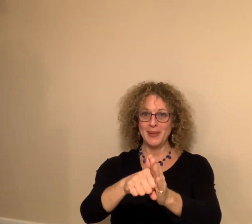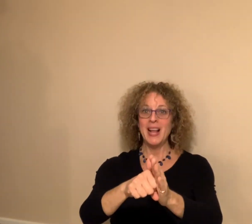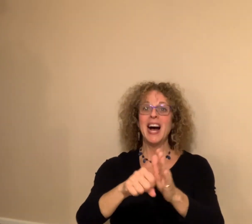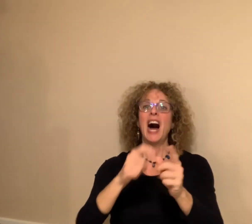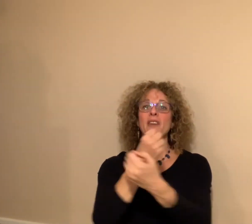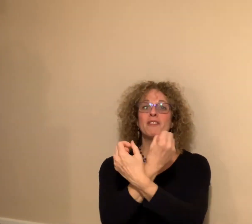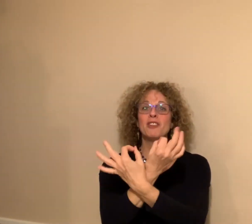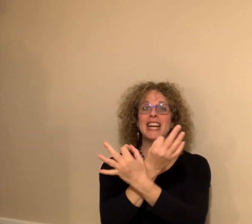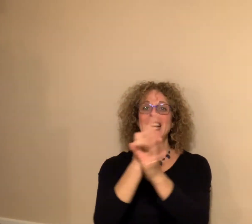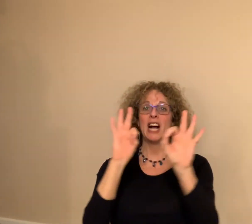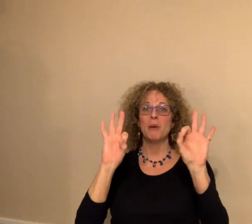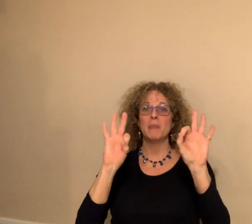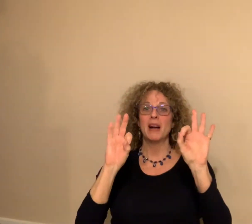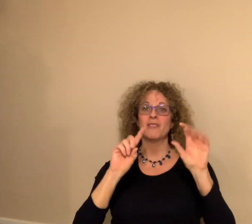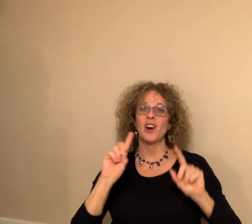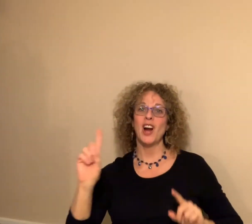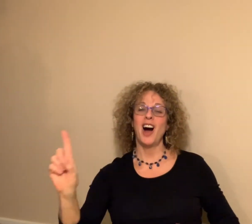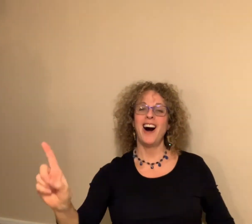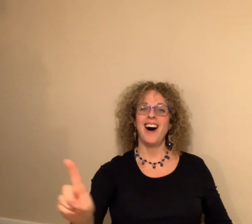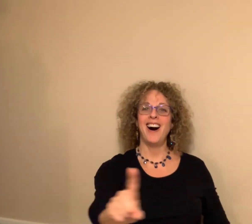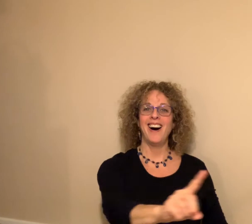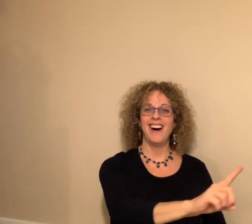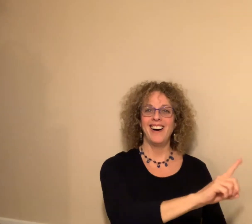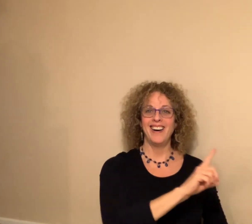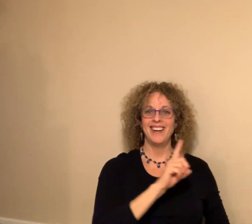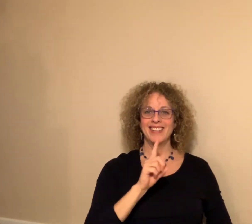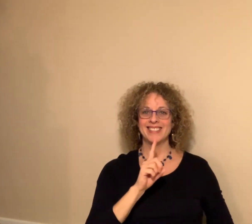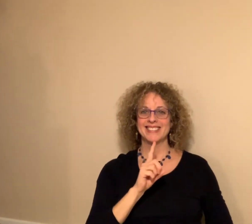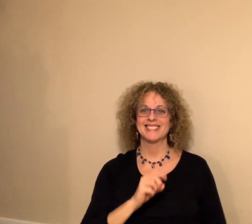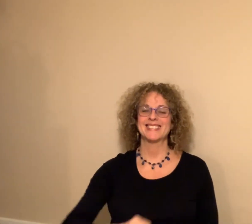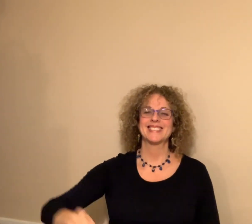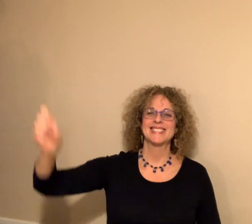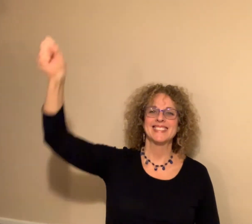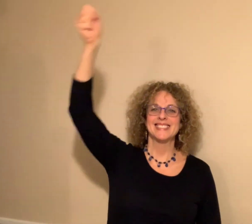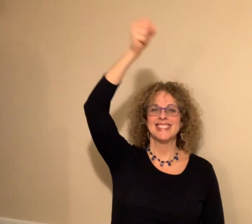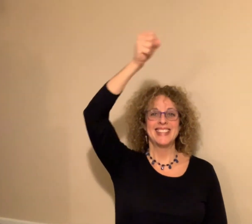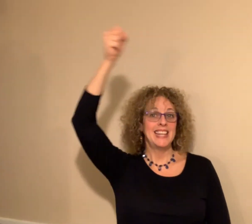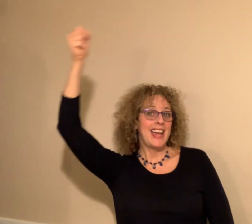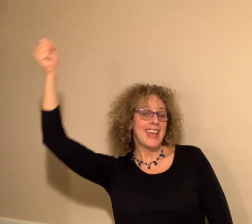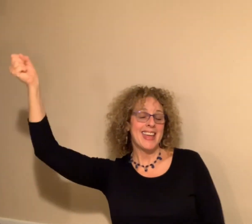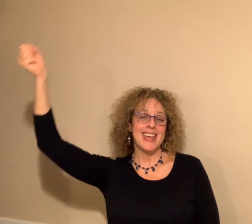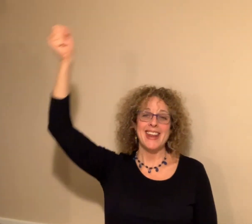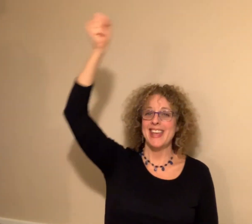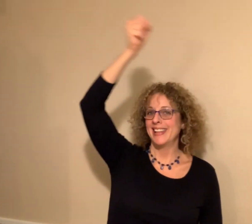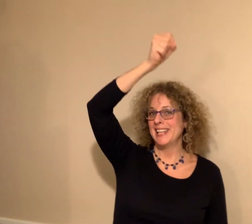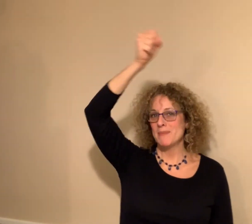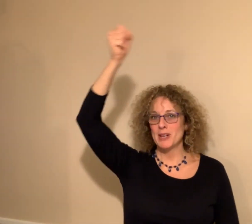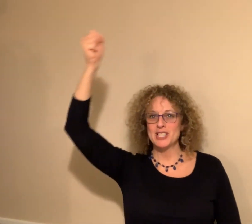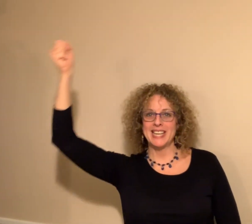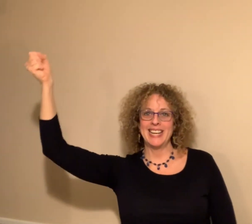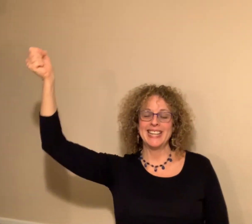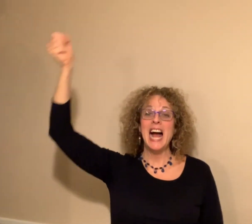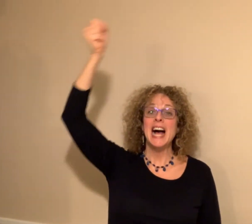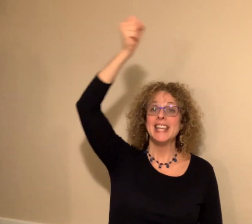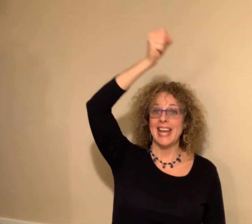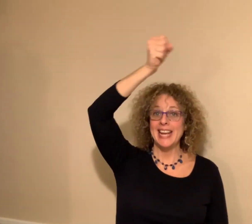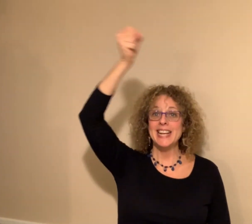of freedom for all. Lady Liberty, Lady